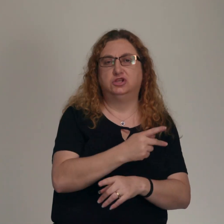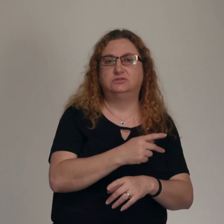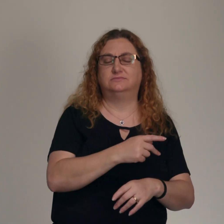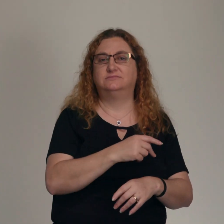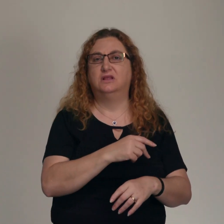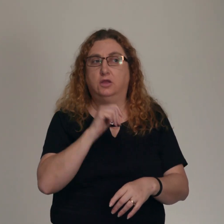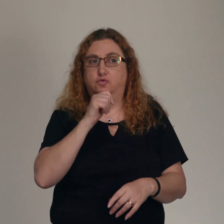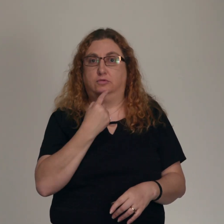to people.